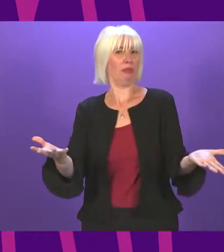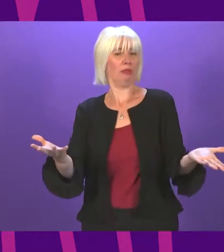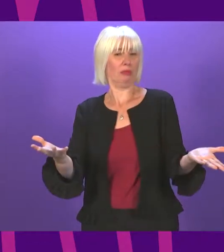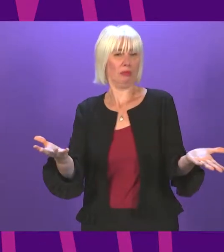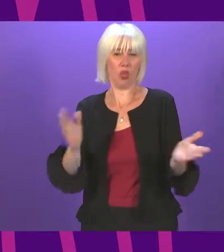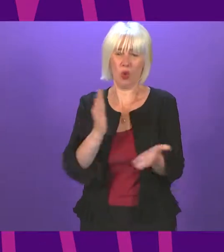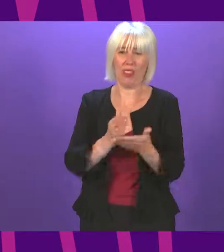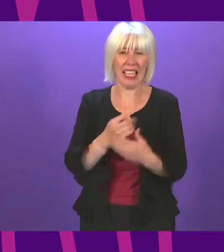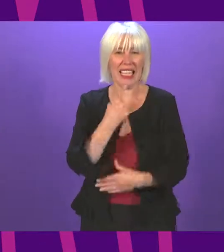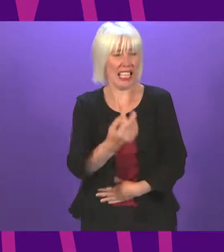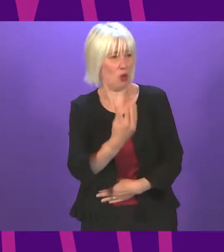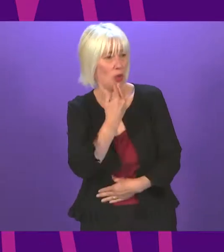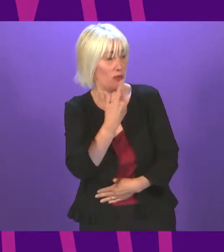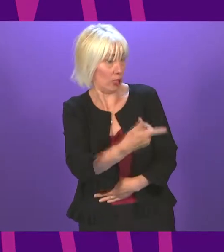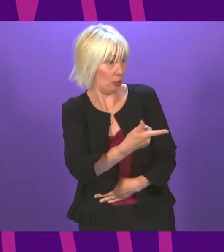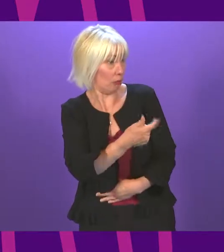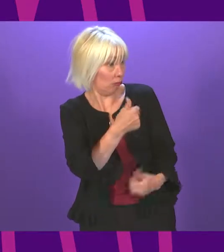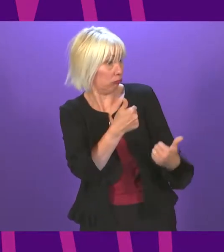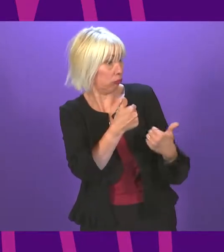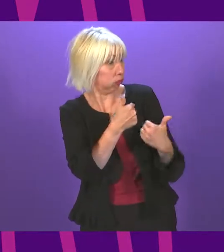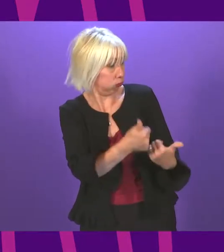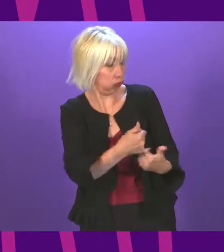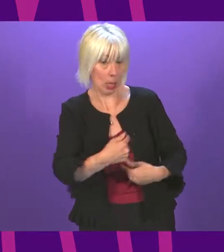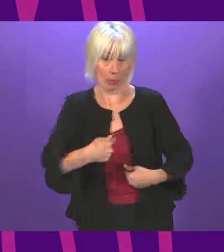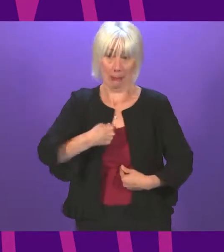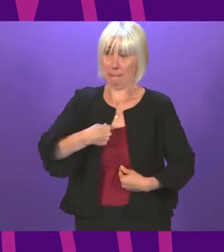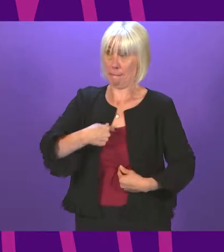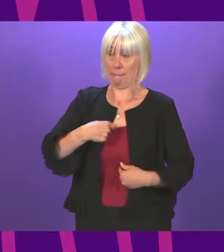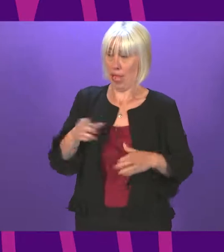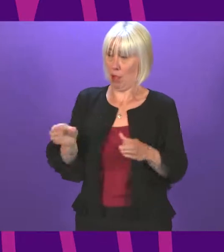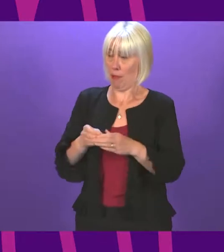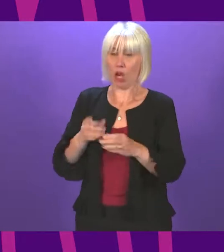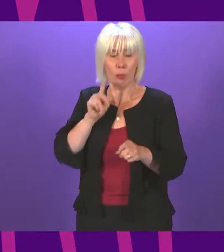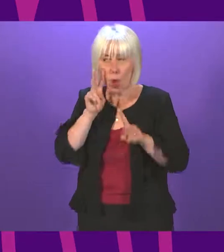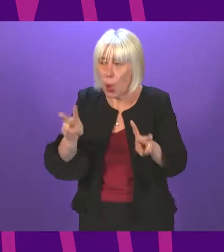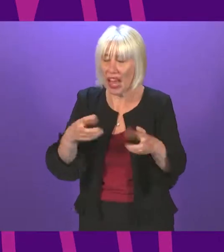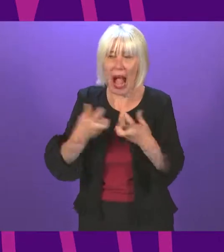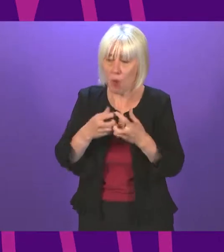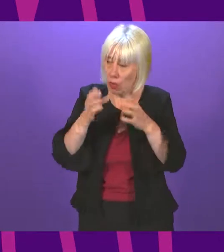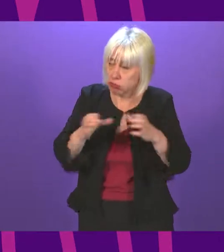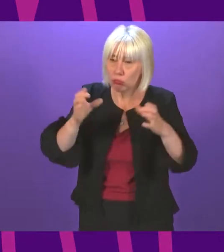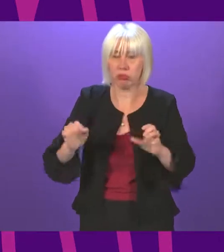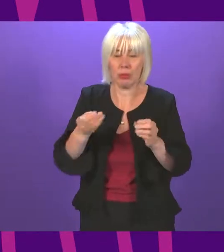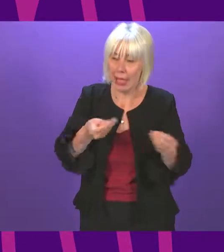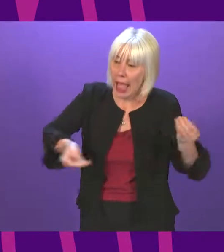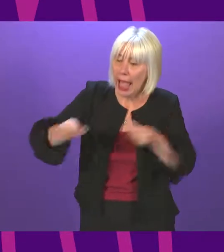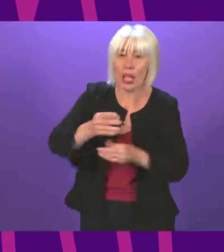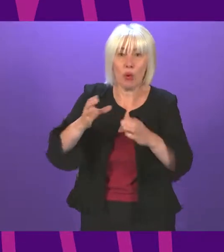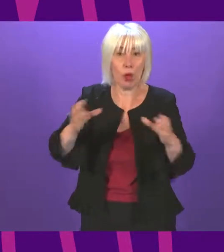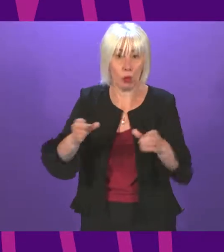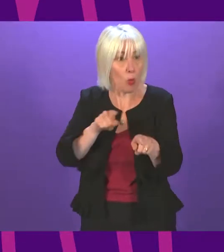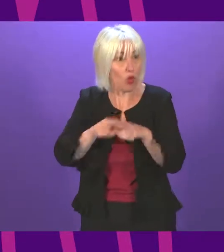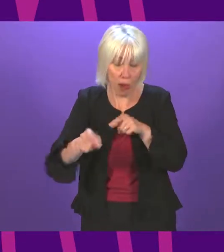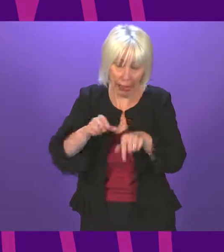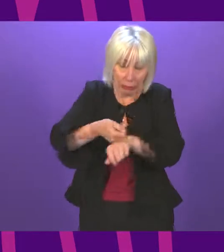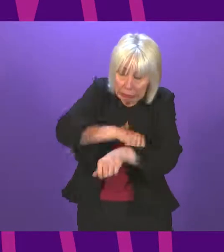hand it to the Greens. They have nailed it. My party has pursued endless economic growth and we continue to do so unashamedly.